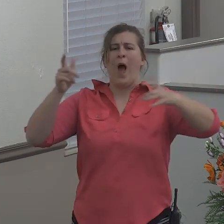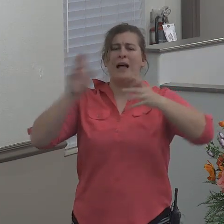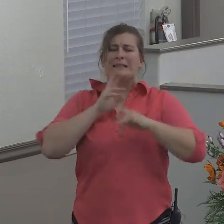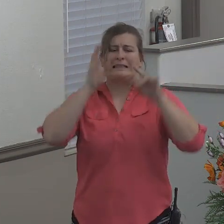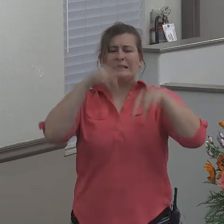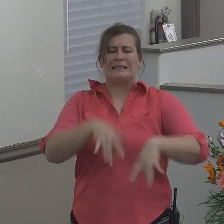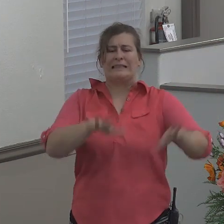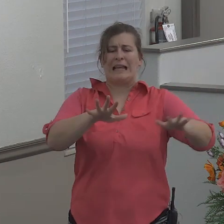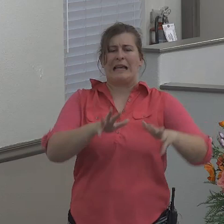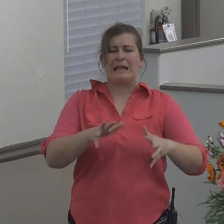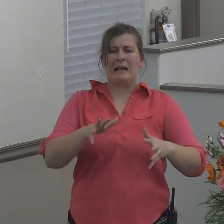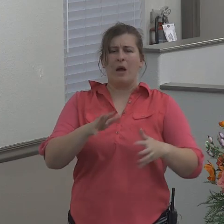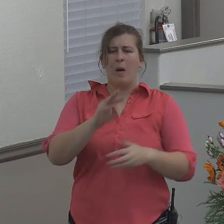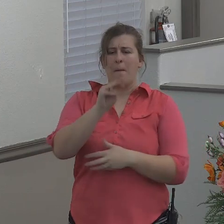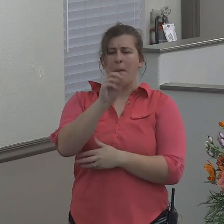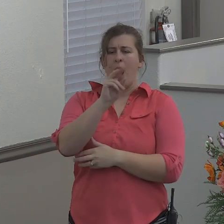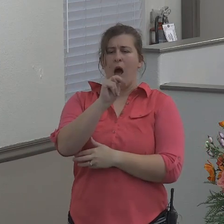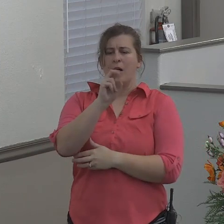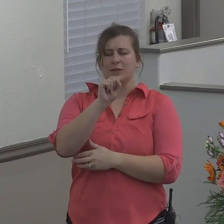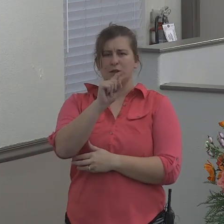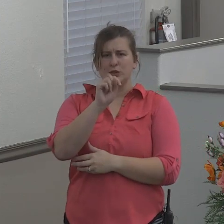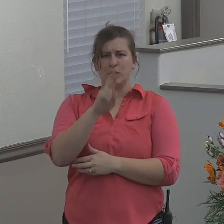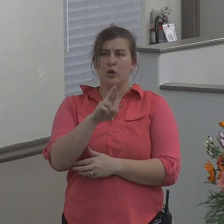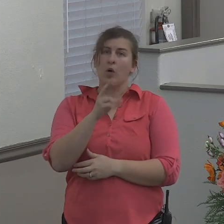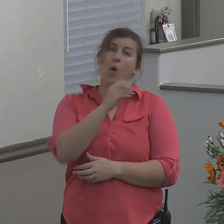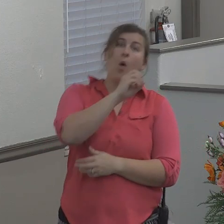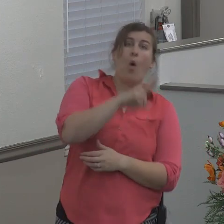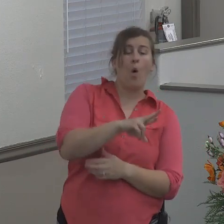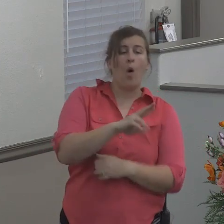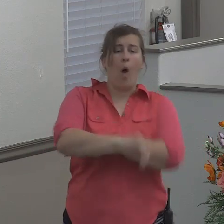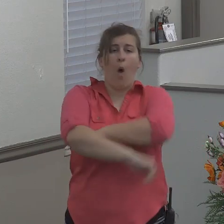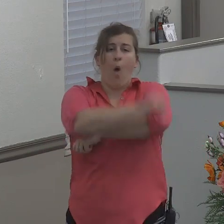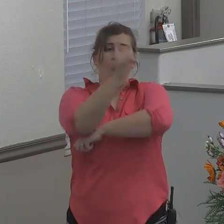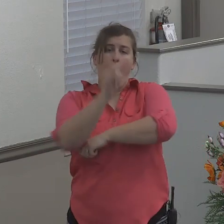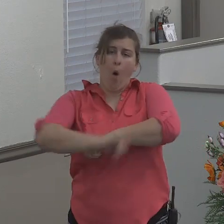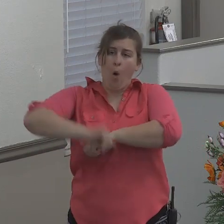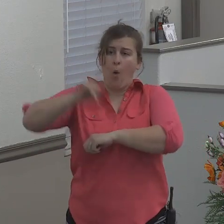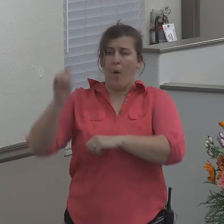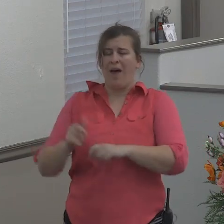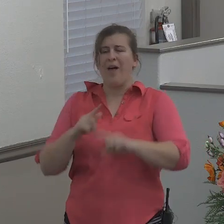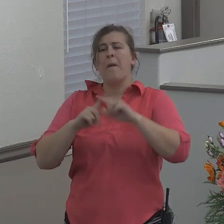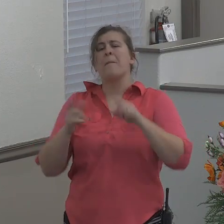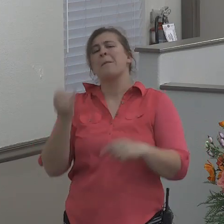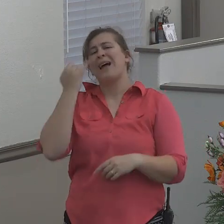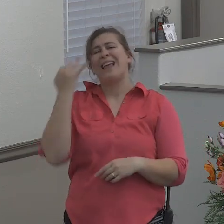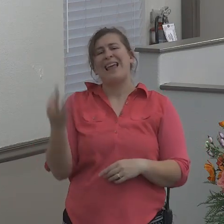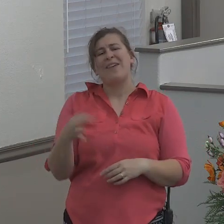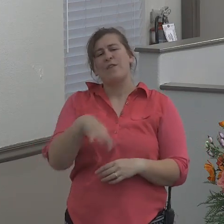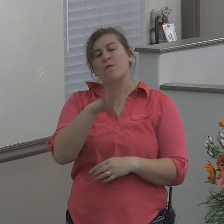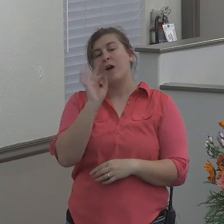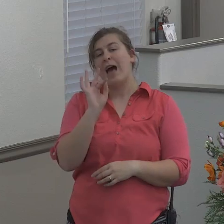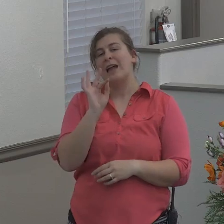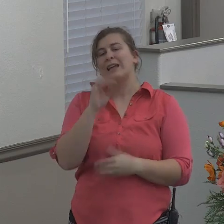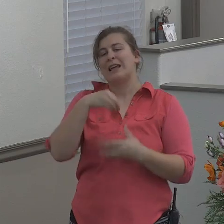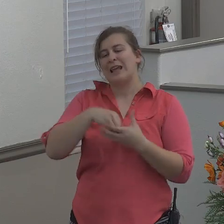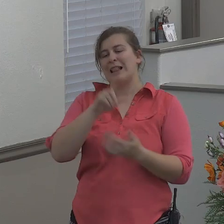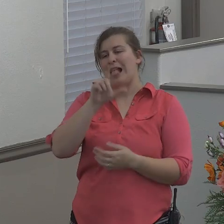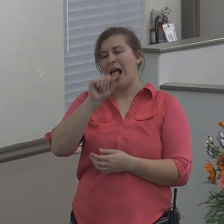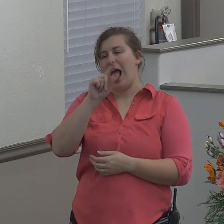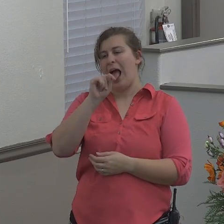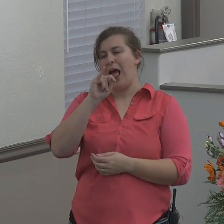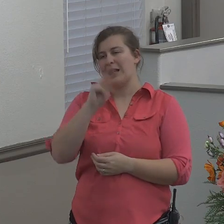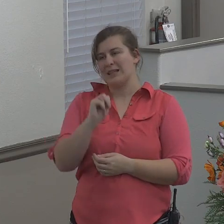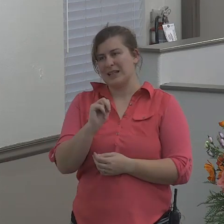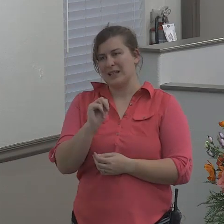sea creature or a well. But if you dig deeper, you find out that in Latin, the word